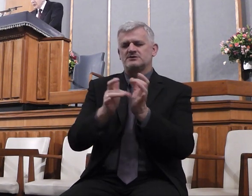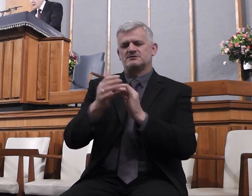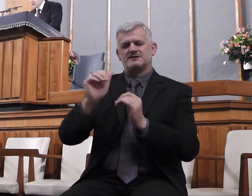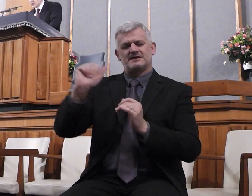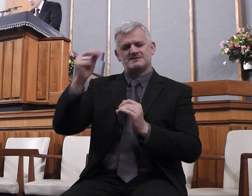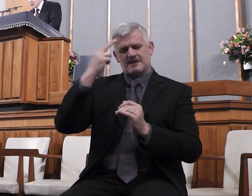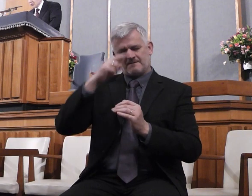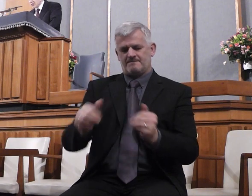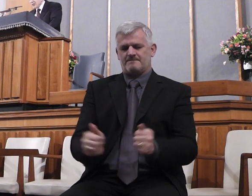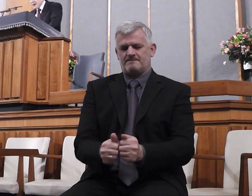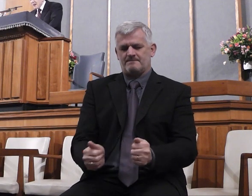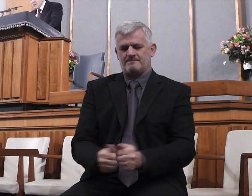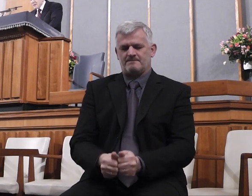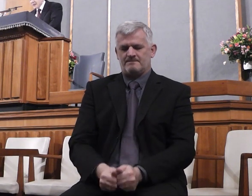for these sake. Amen.